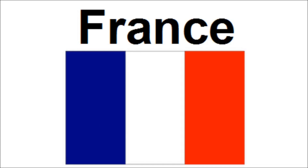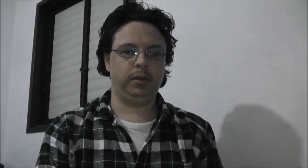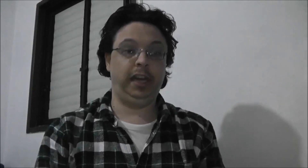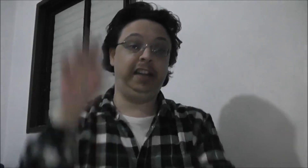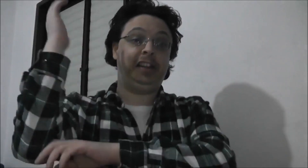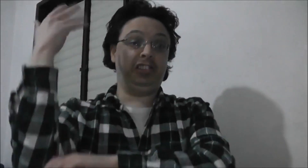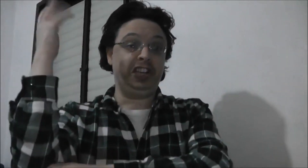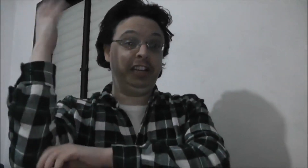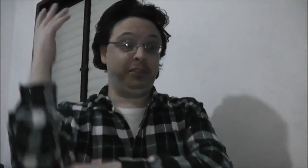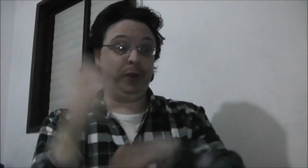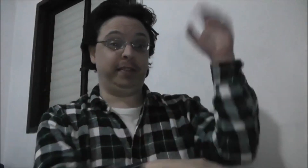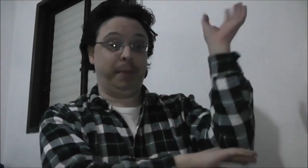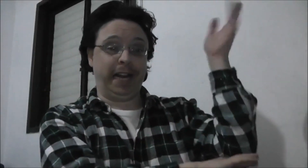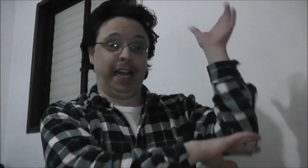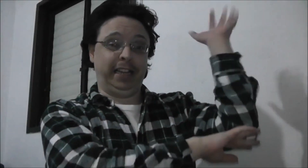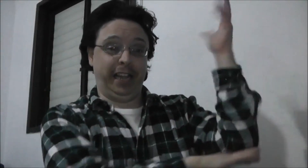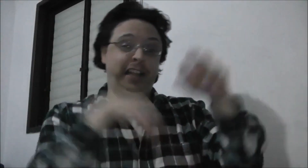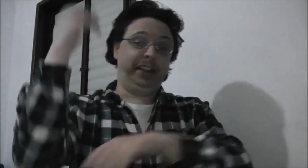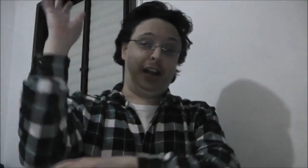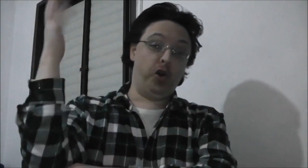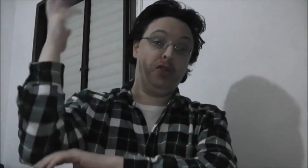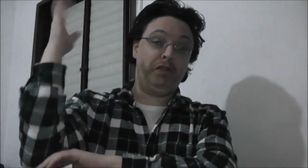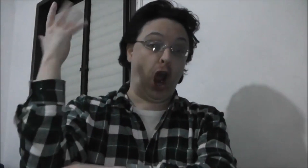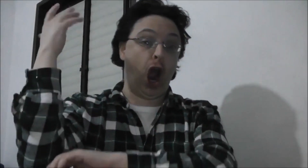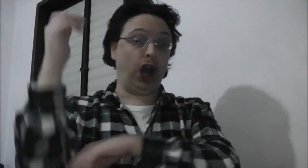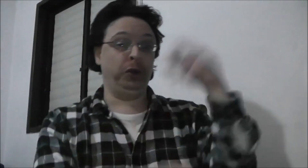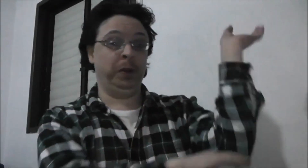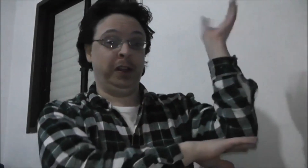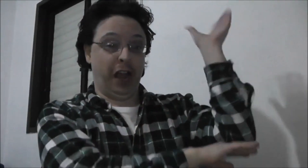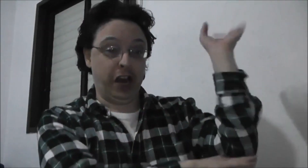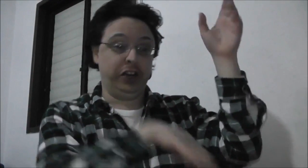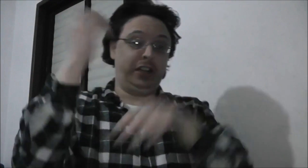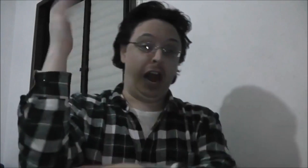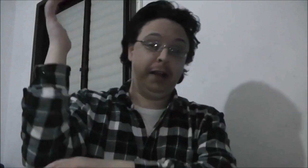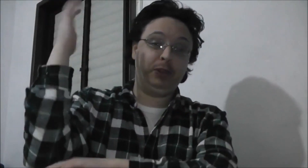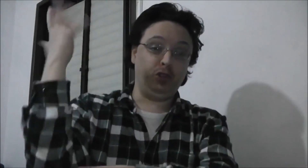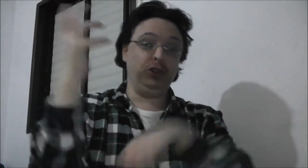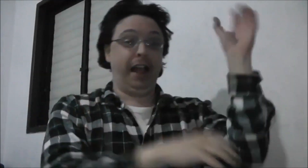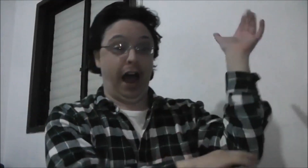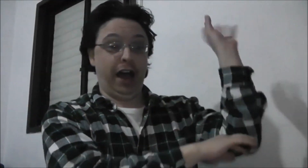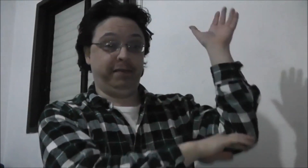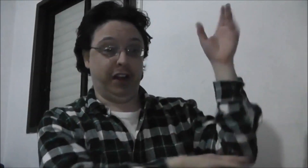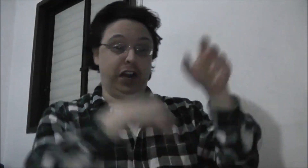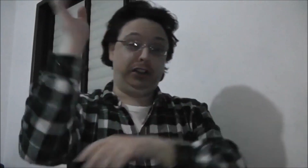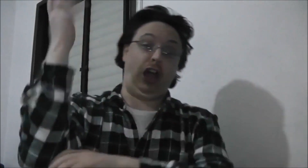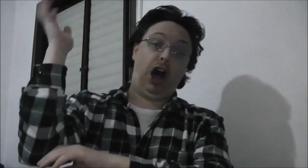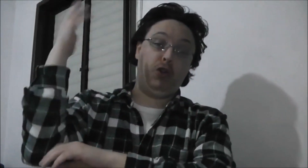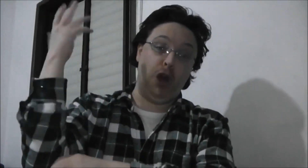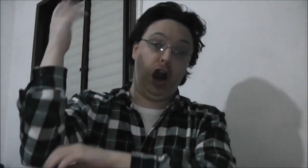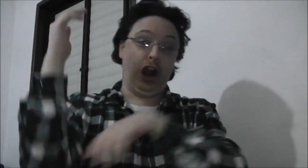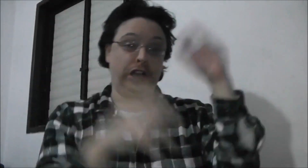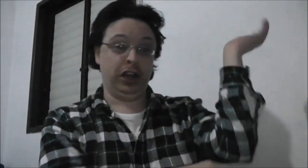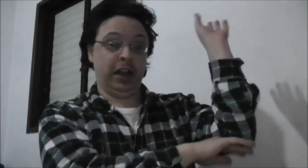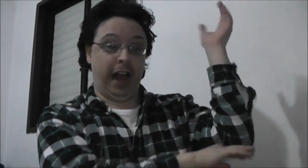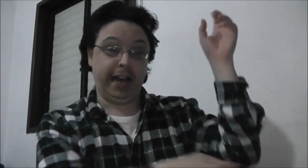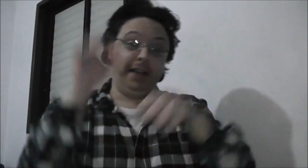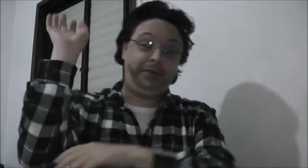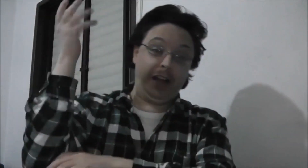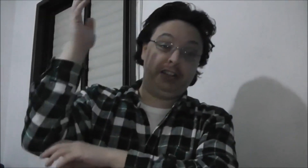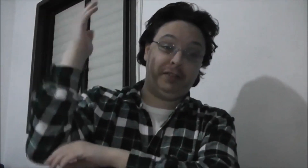Canada, the cheese with baguette in the Louvre, and climb to the Eiffel Tower. I am French,